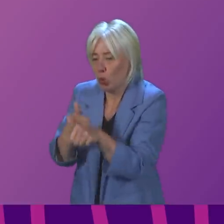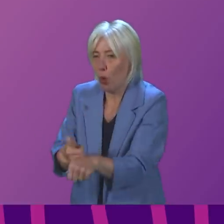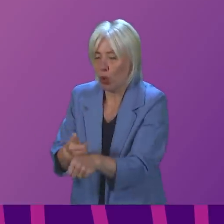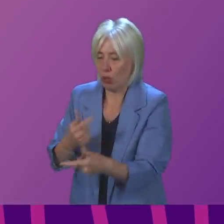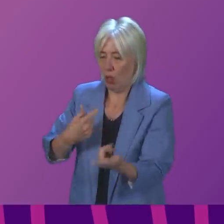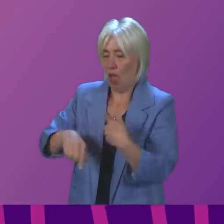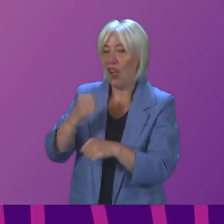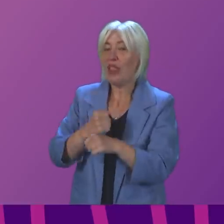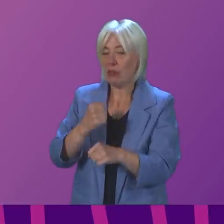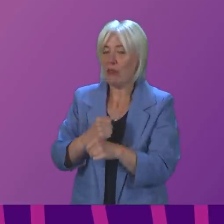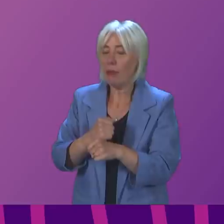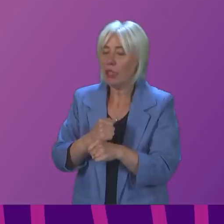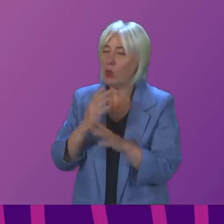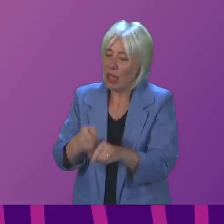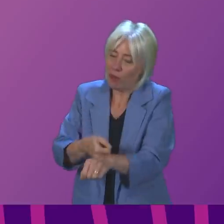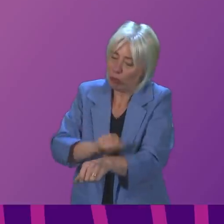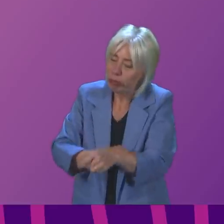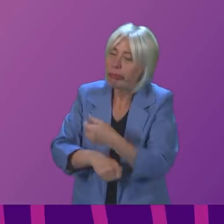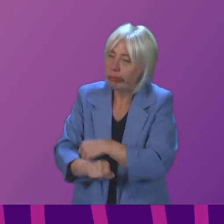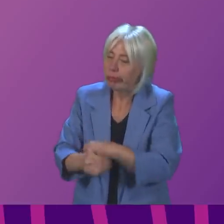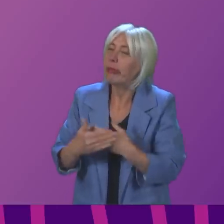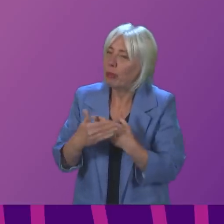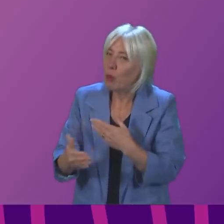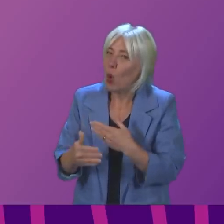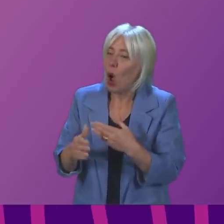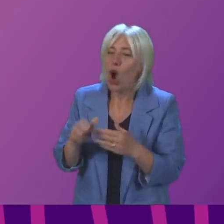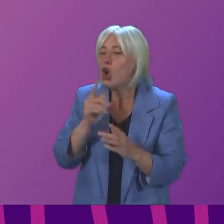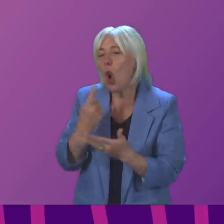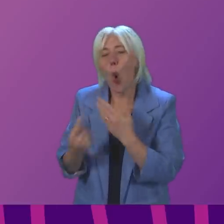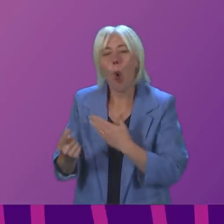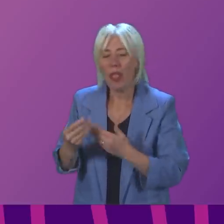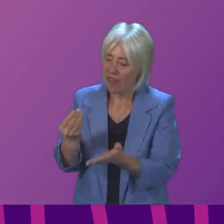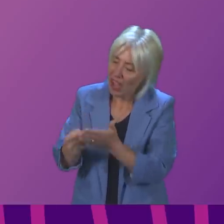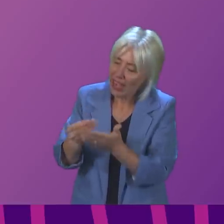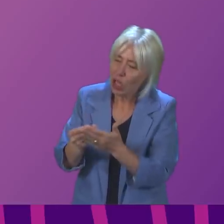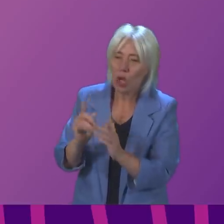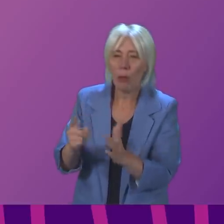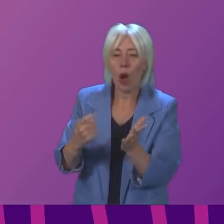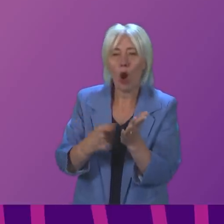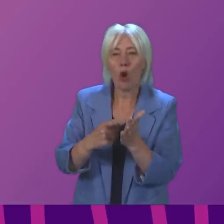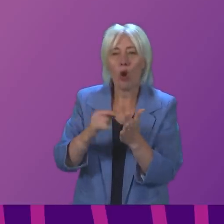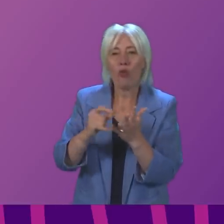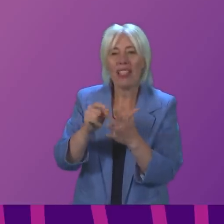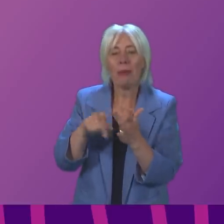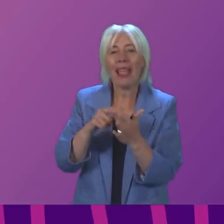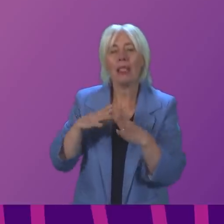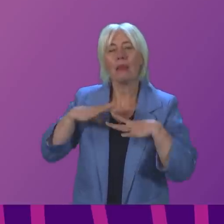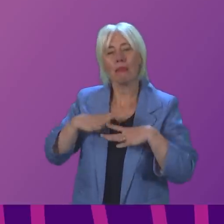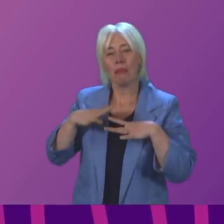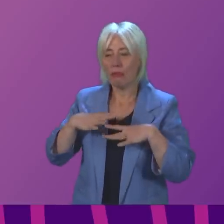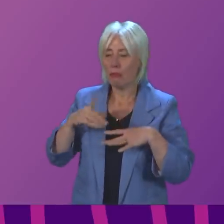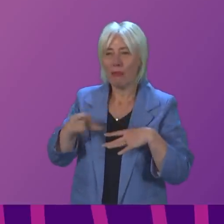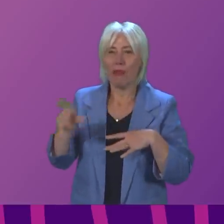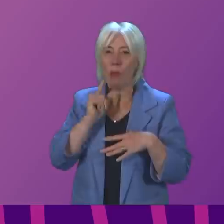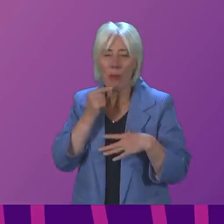we have more yet to do, not just financially, but in terms of ensuring respite support and wider support for unpaid carers who do so